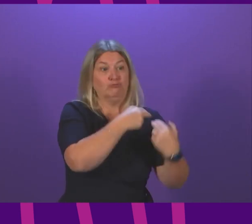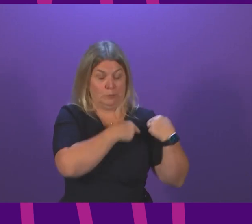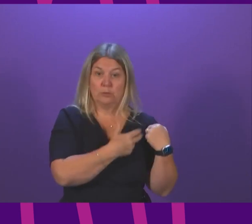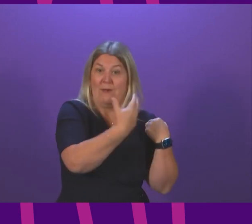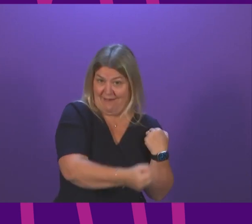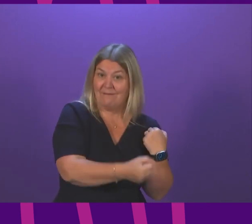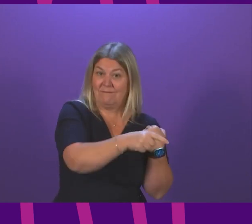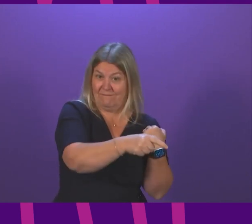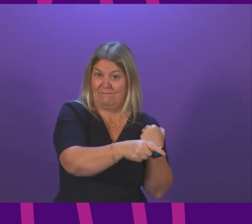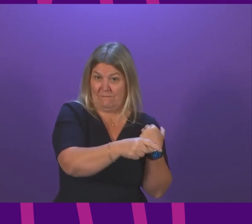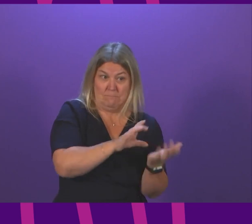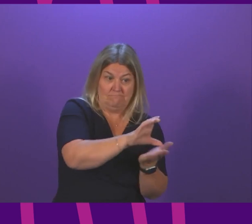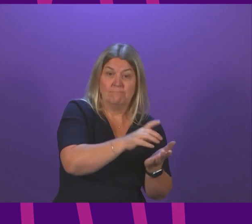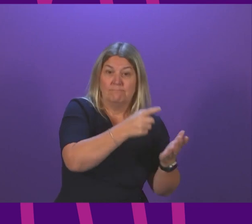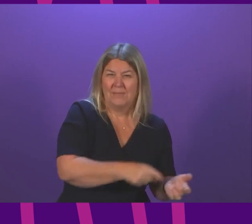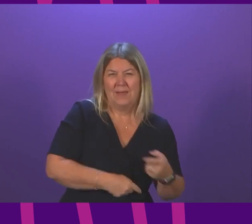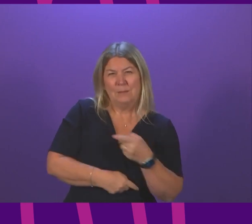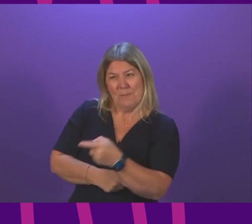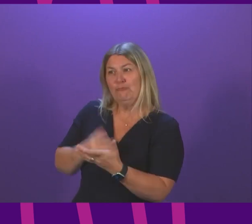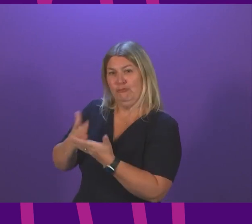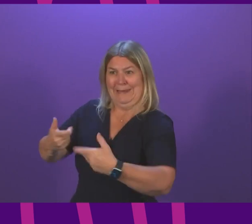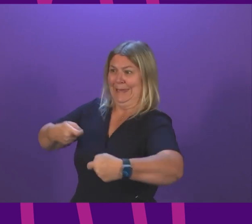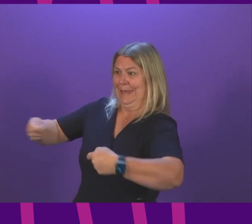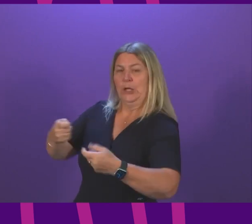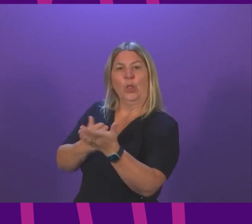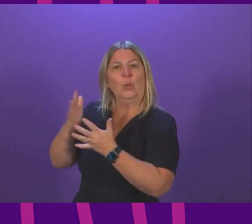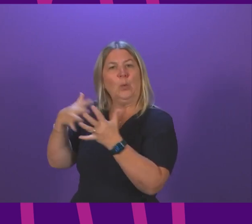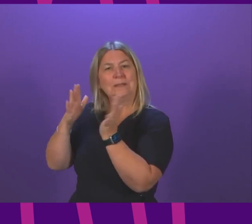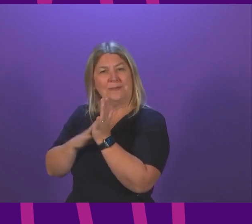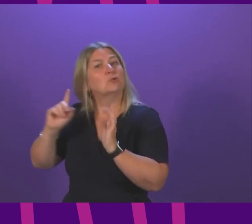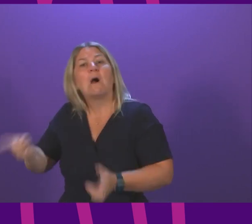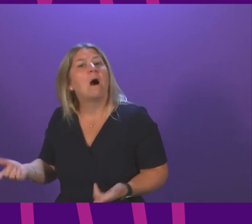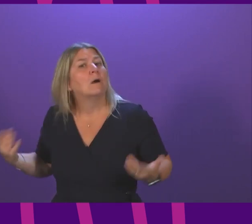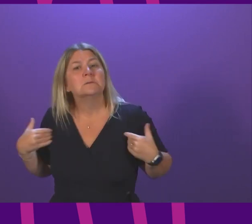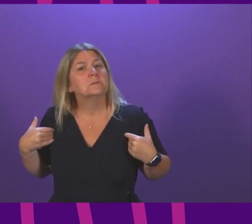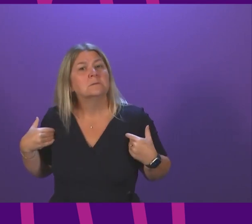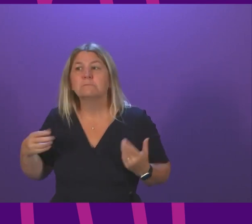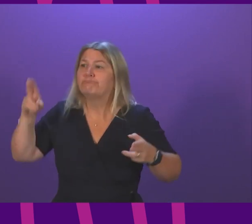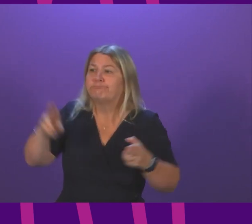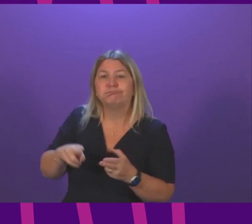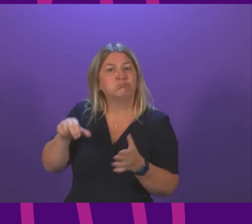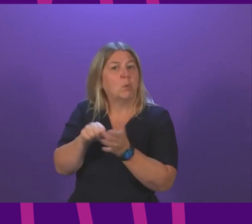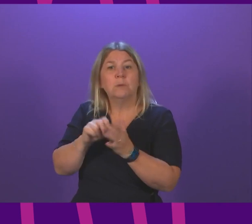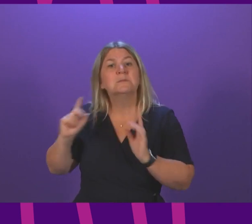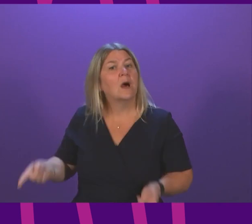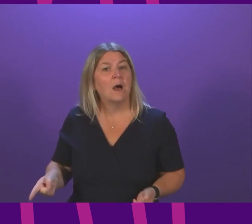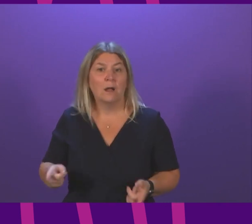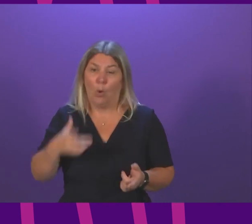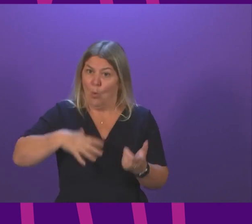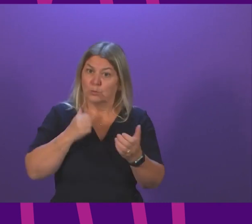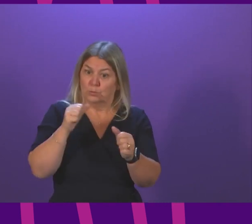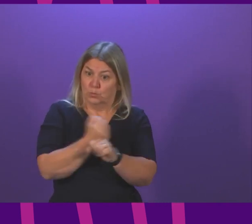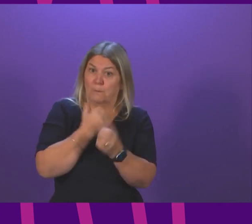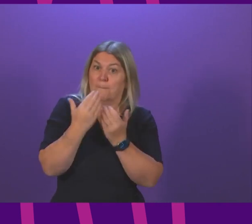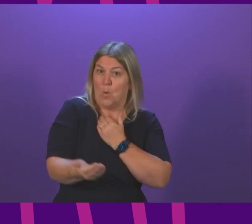hard. And that comes back to this matter. If we want this Parliament as I do to be able to do all of the things that no doubt Anna Sarwar